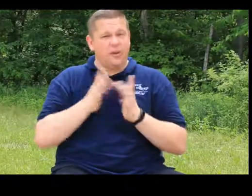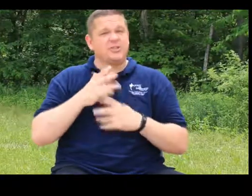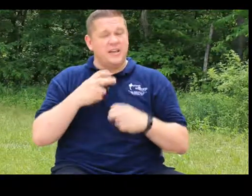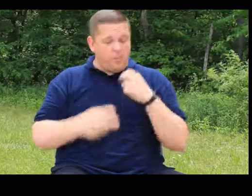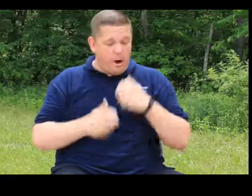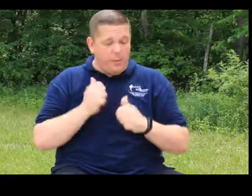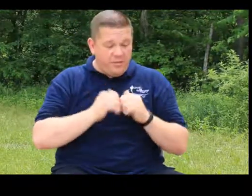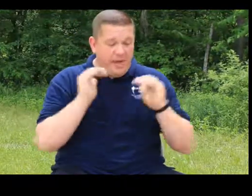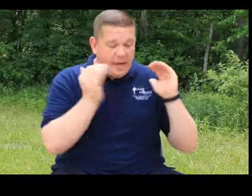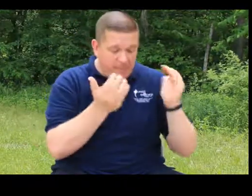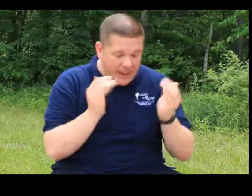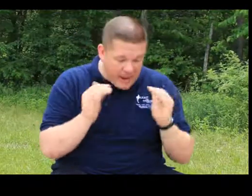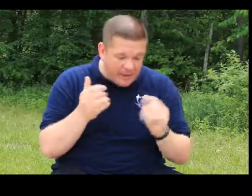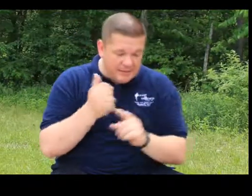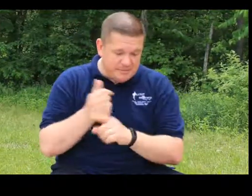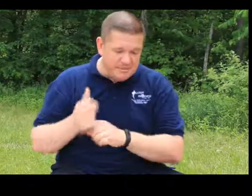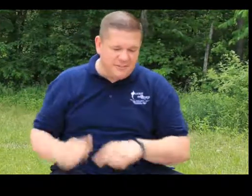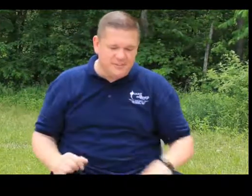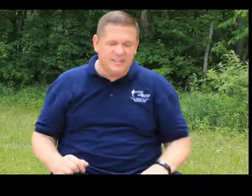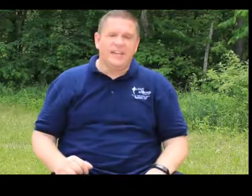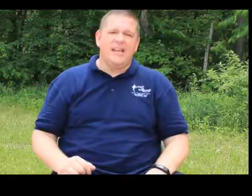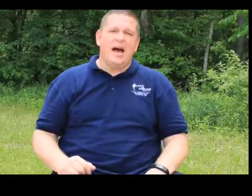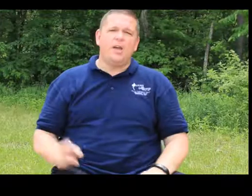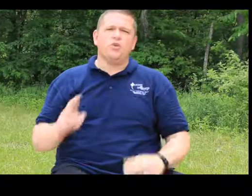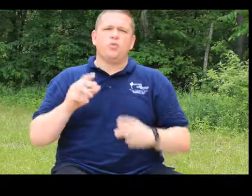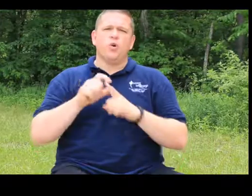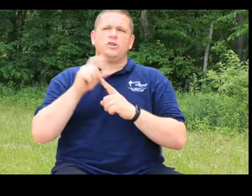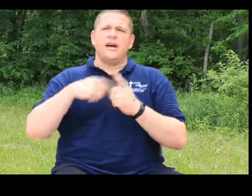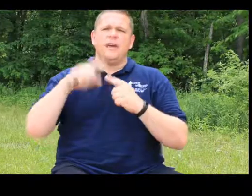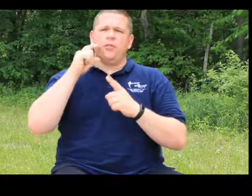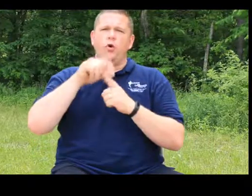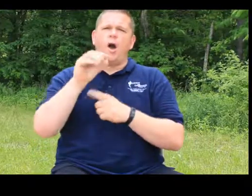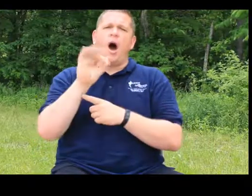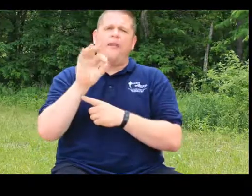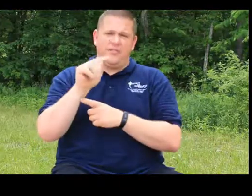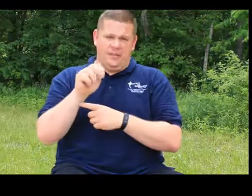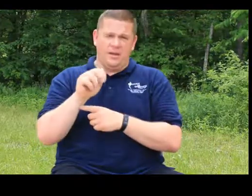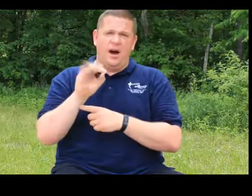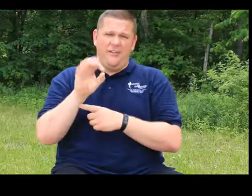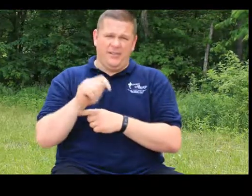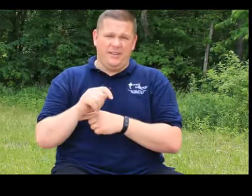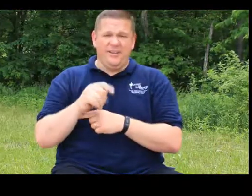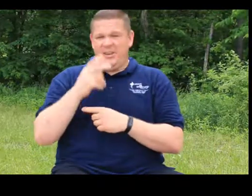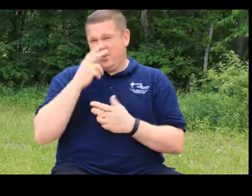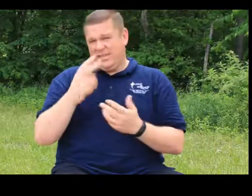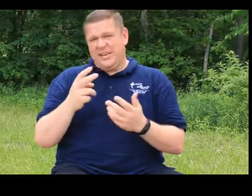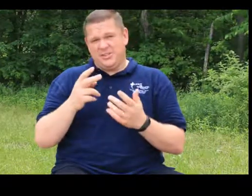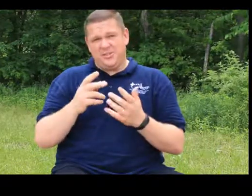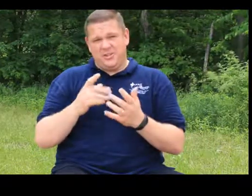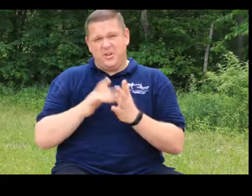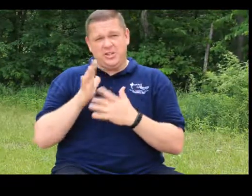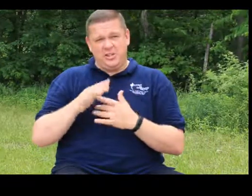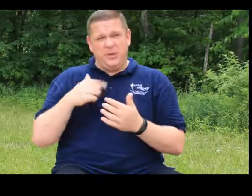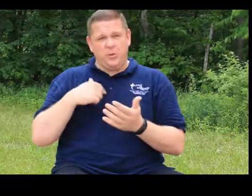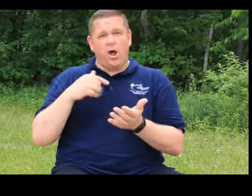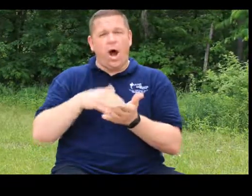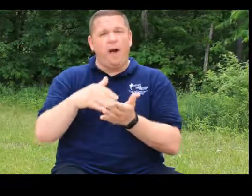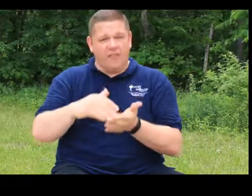Christians have a problem with comparing themselves. I use the sign for the word often, often. You see, as Christians, we will often